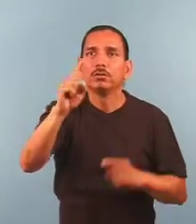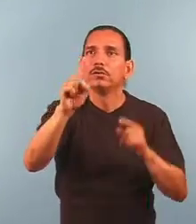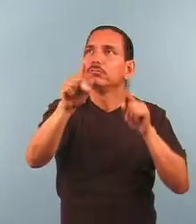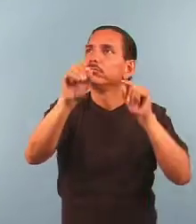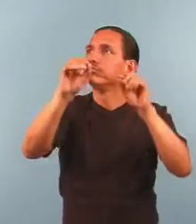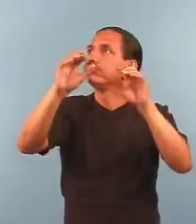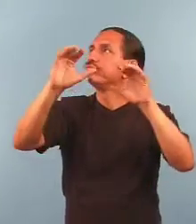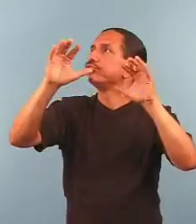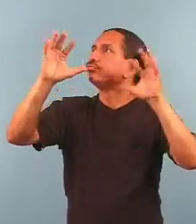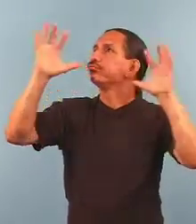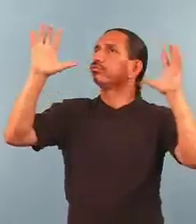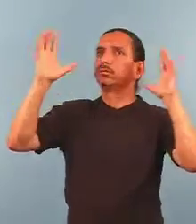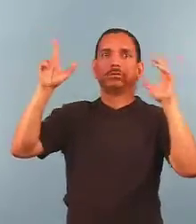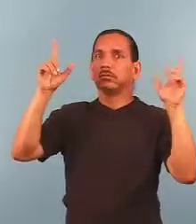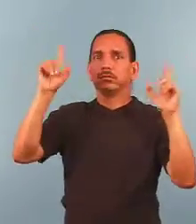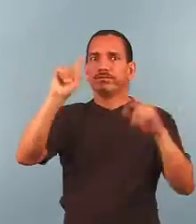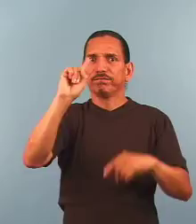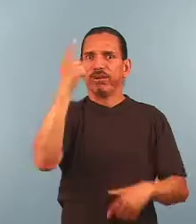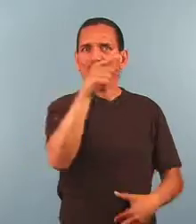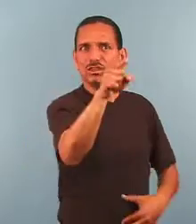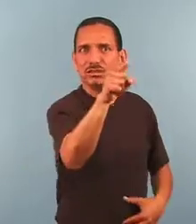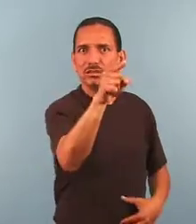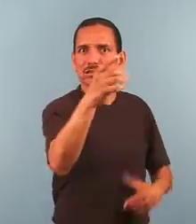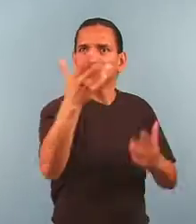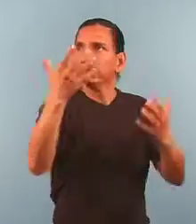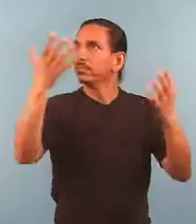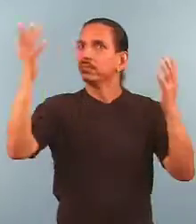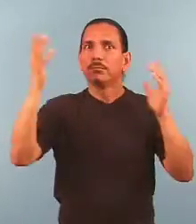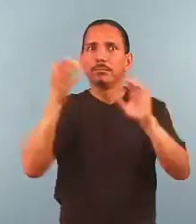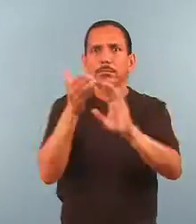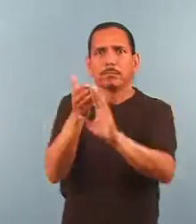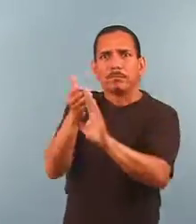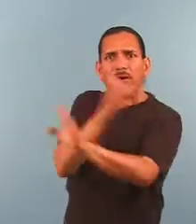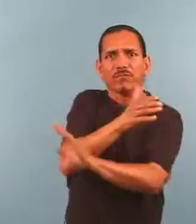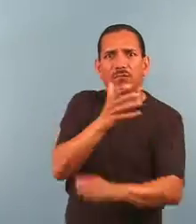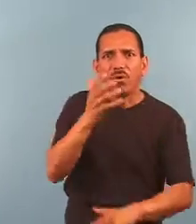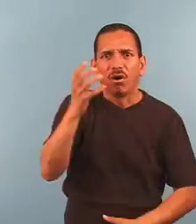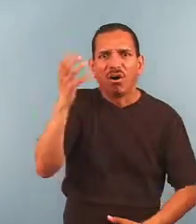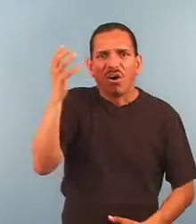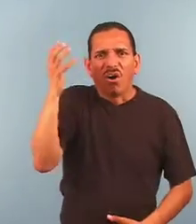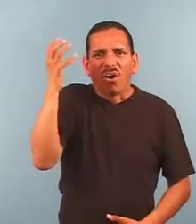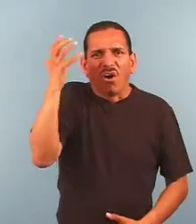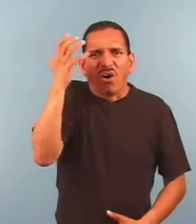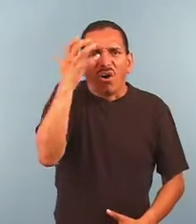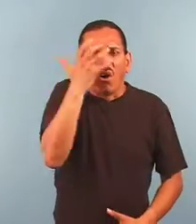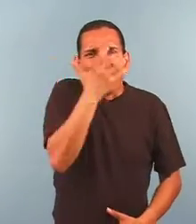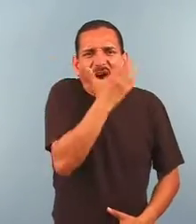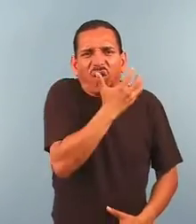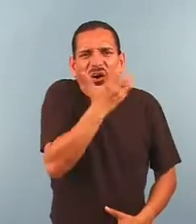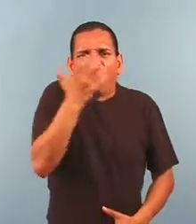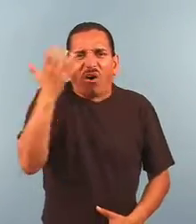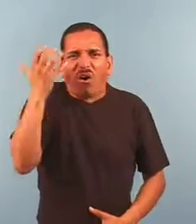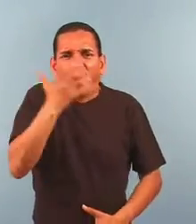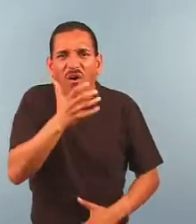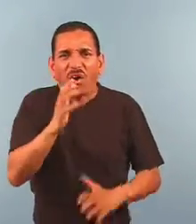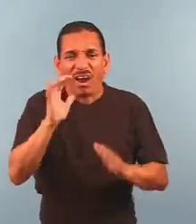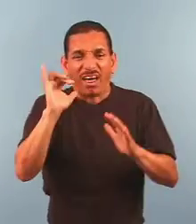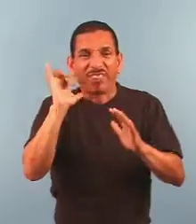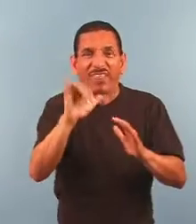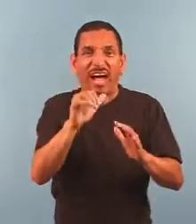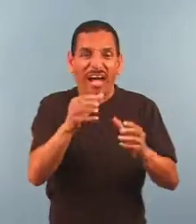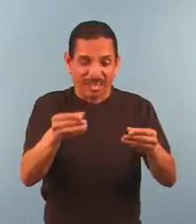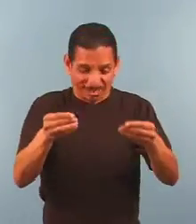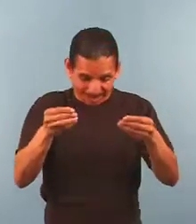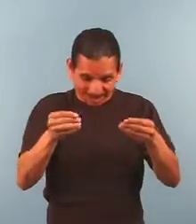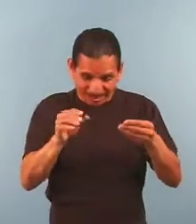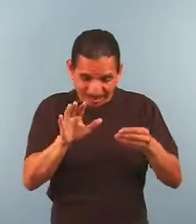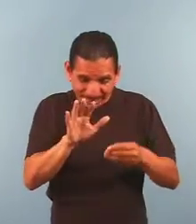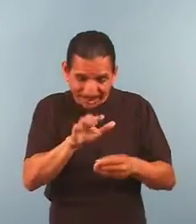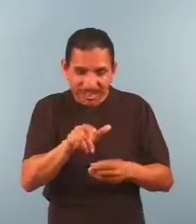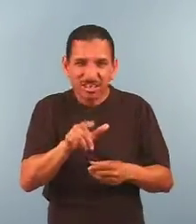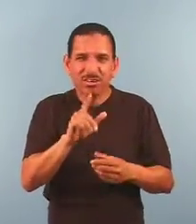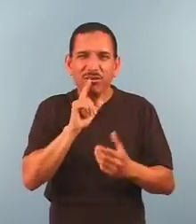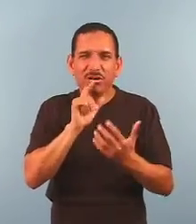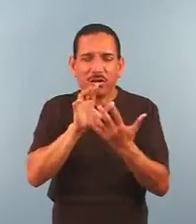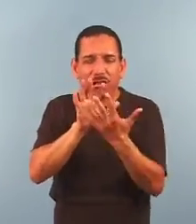that it shows us a picture of the universe before there were any galaxies. The